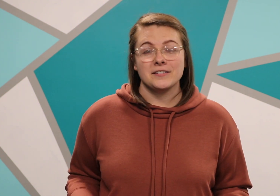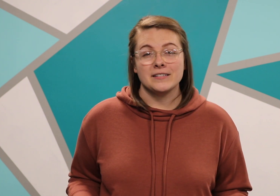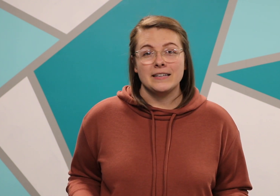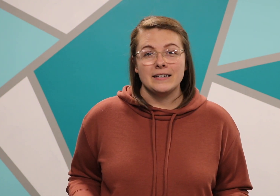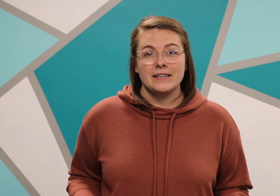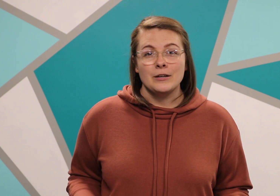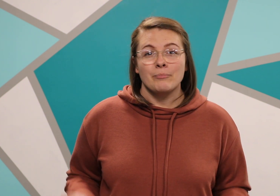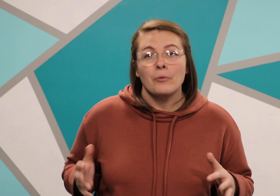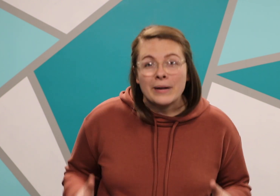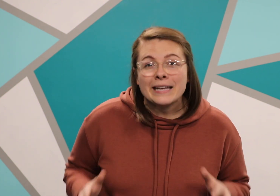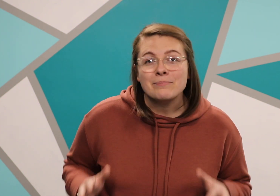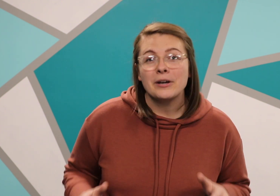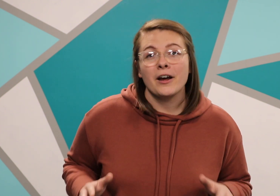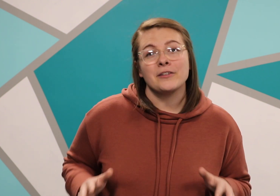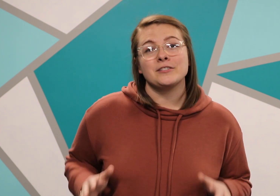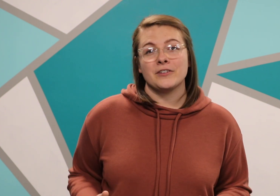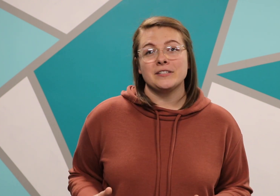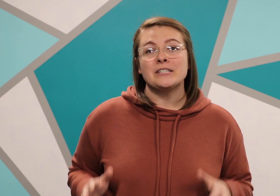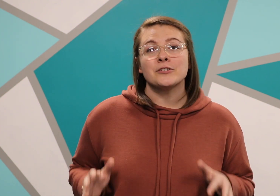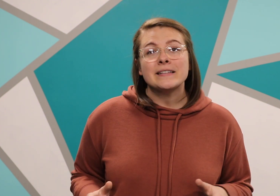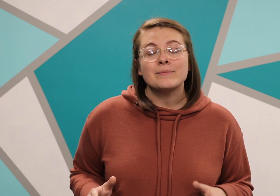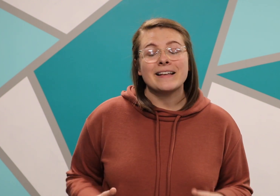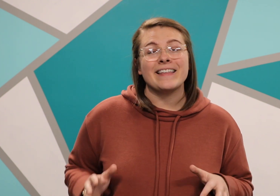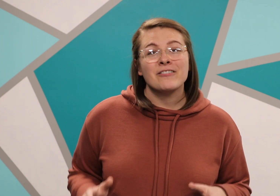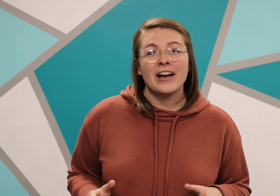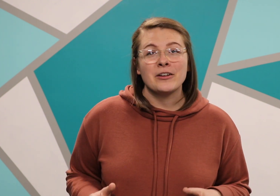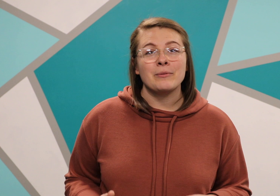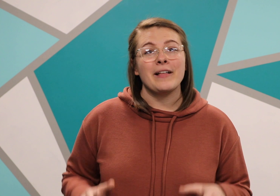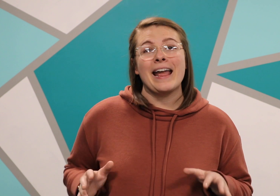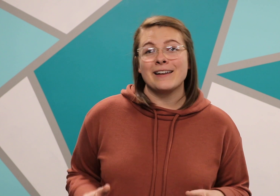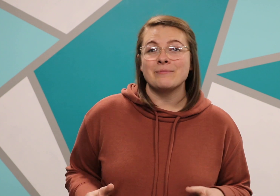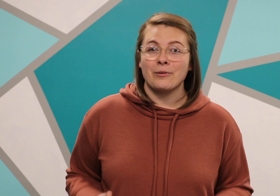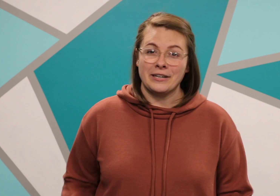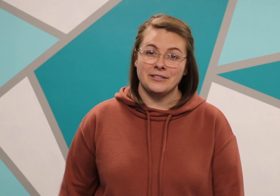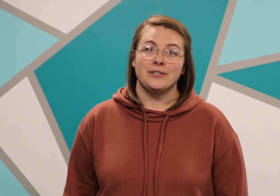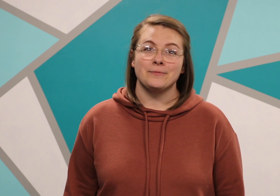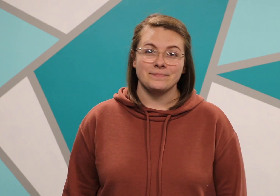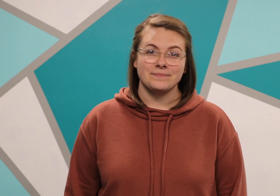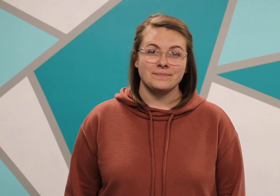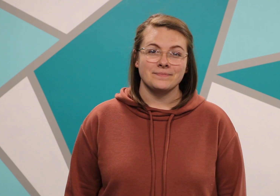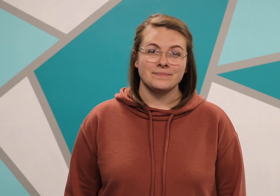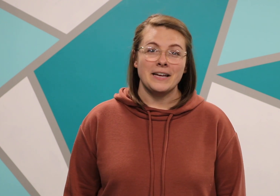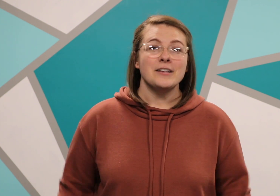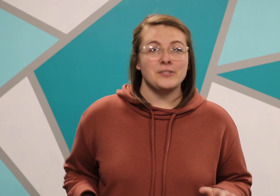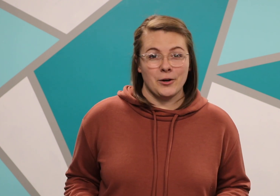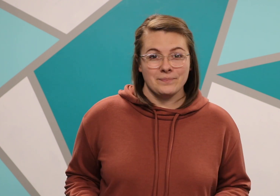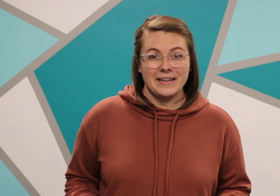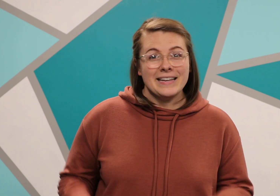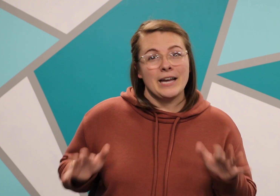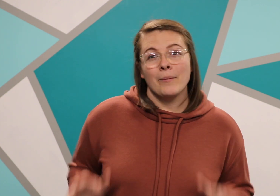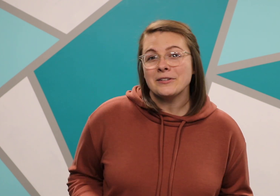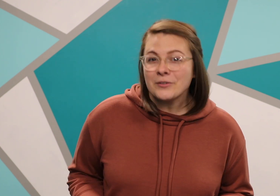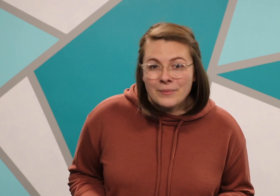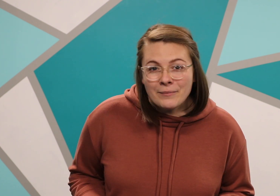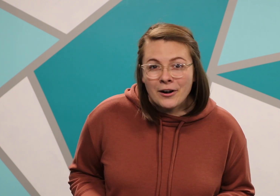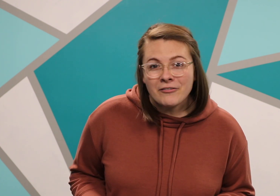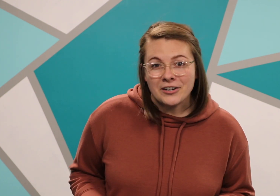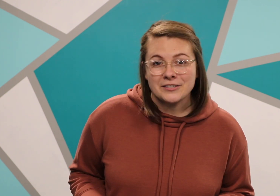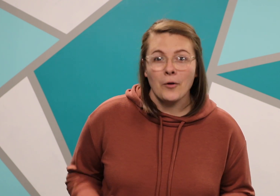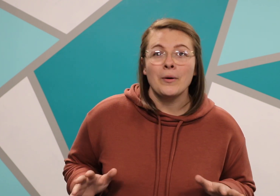but we can put others first and treat them like they're valuable and important too. So to help us to remember our verse, we